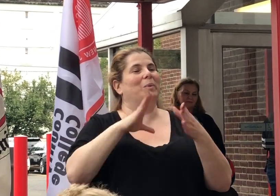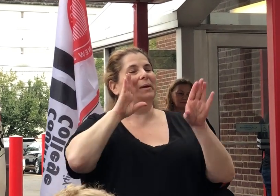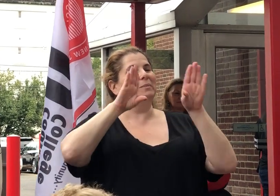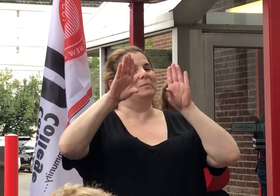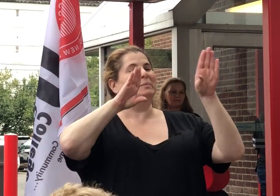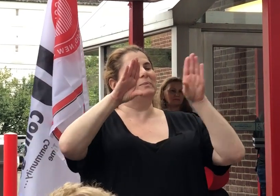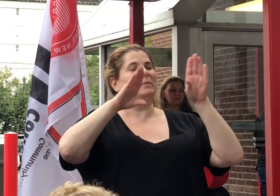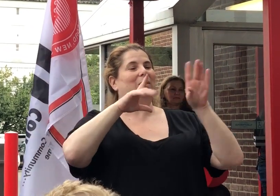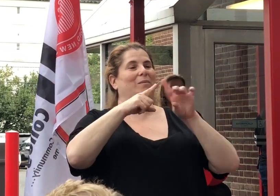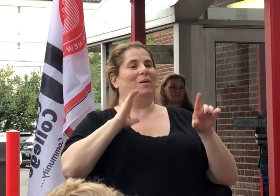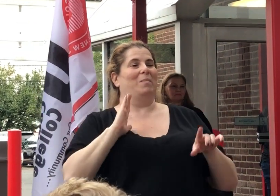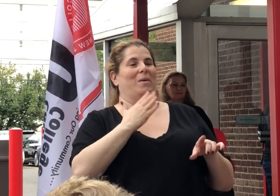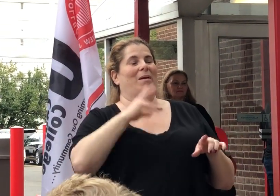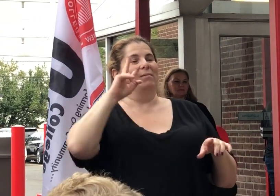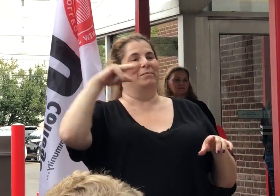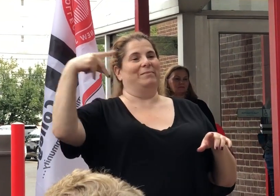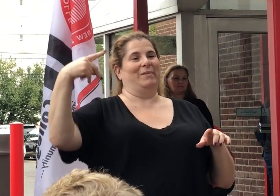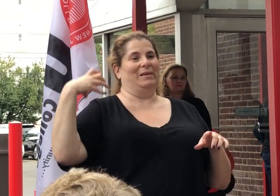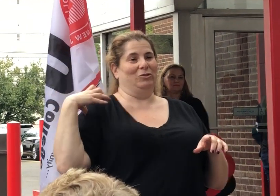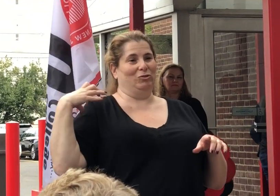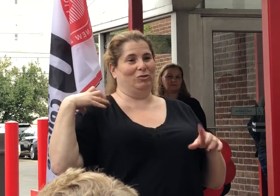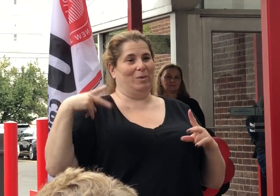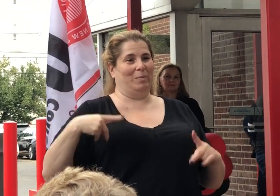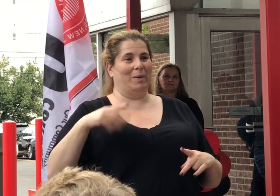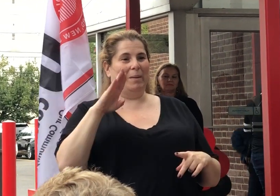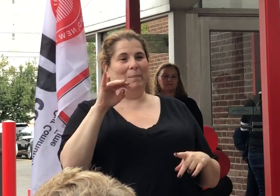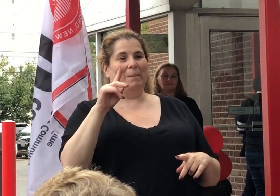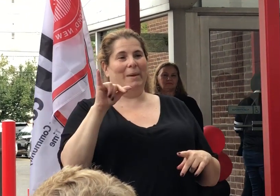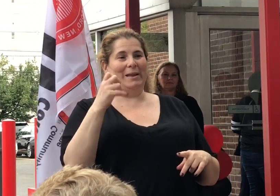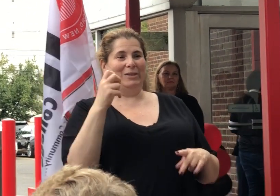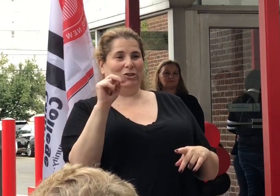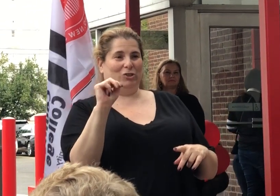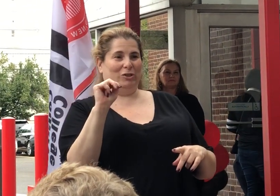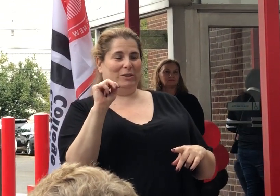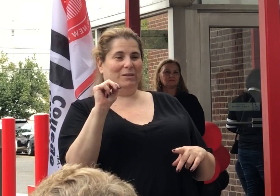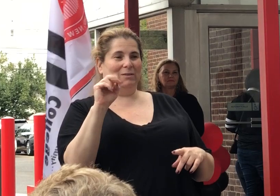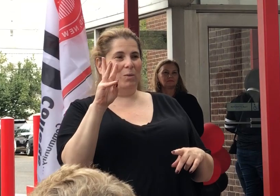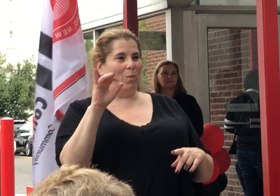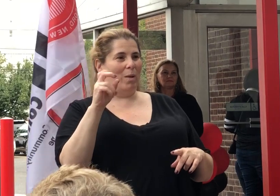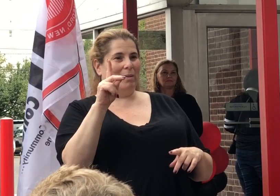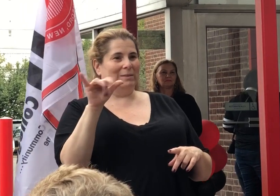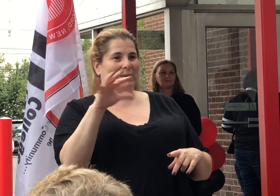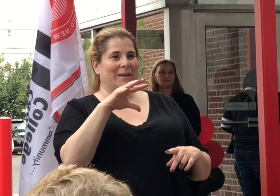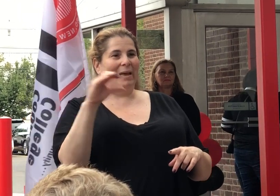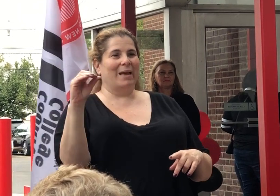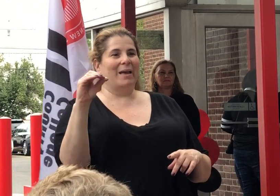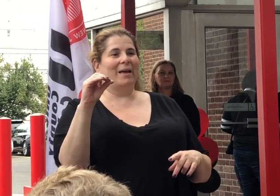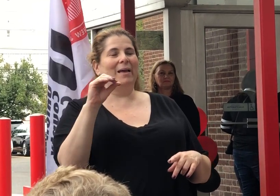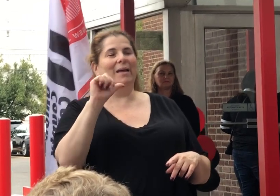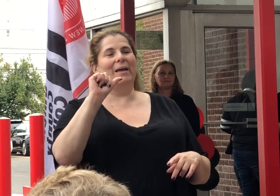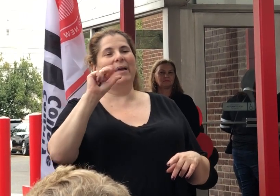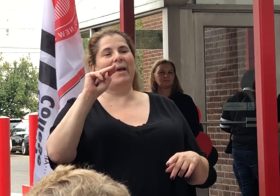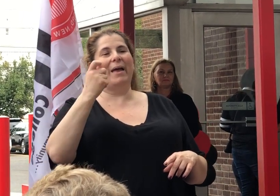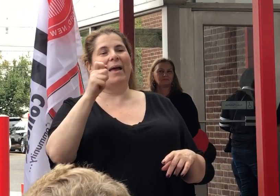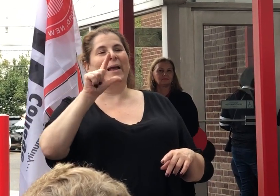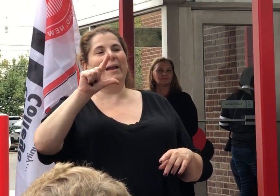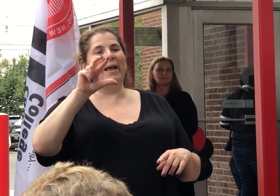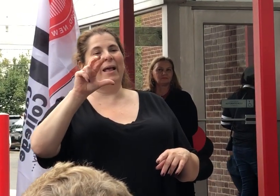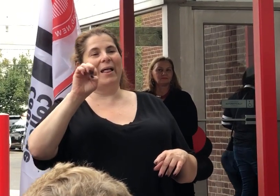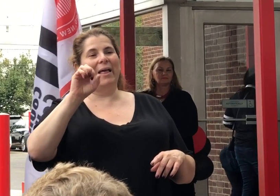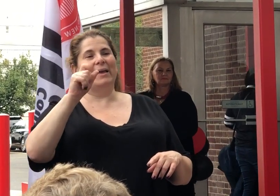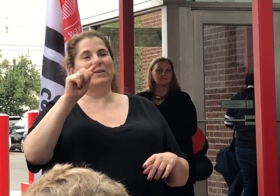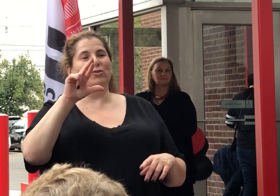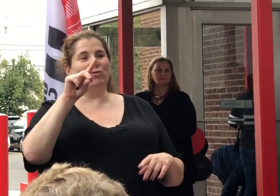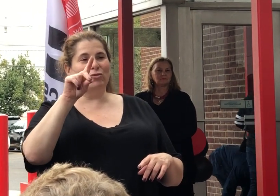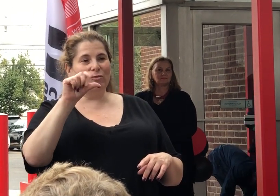our Vice Chair, Betty Jane Kowalski, and Freeholders Bruce Bergen, Angel Estrada, Angela Gerritsen,